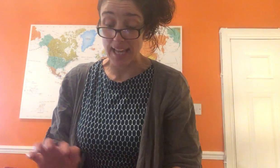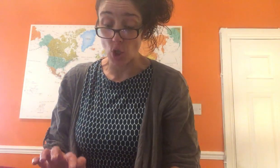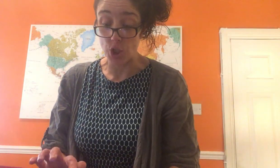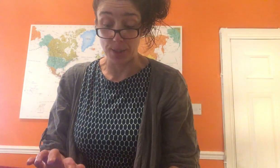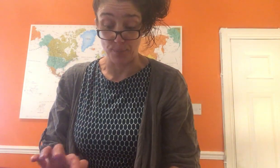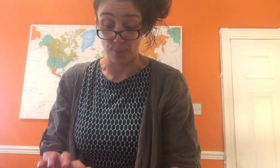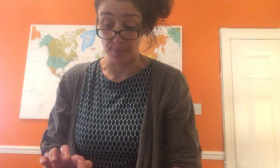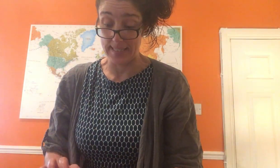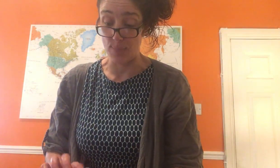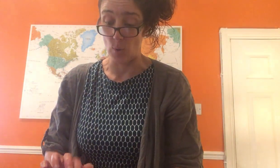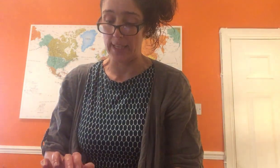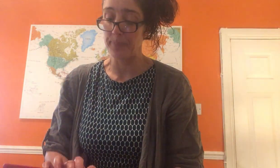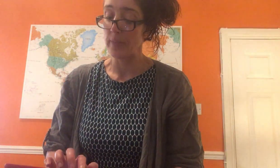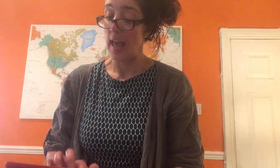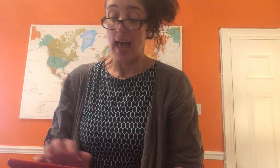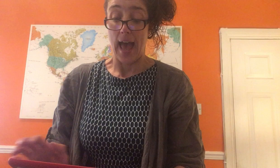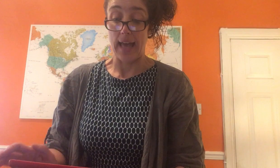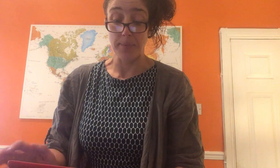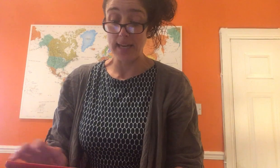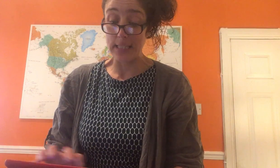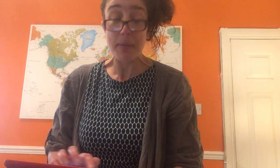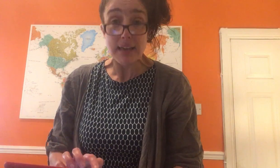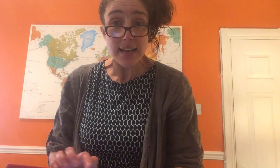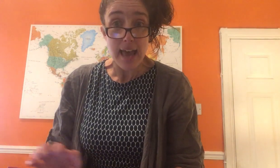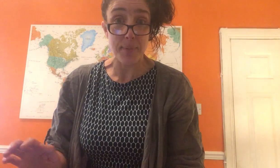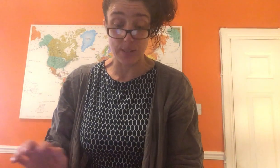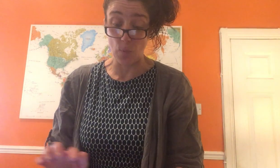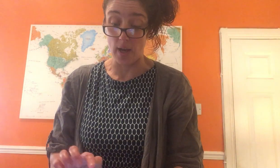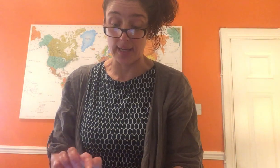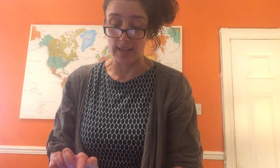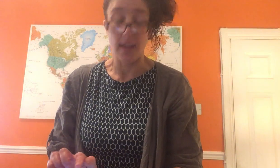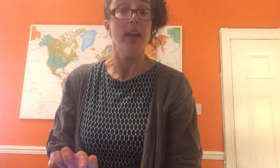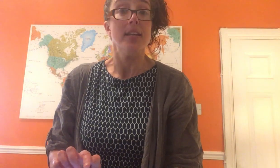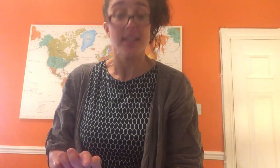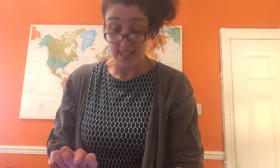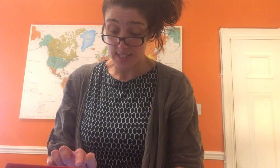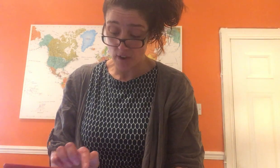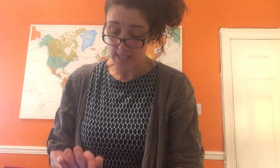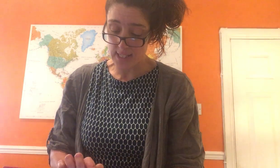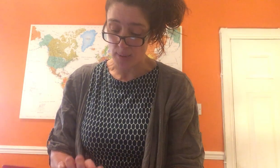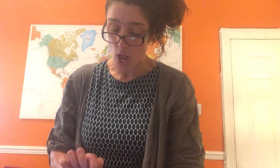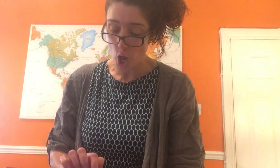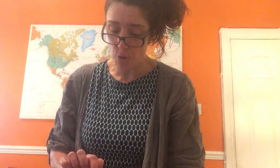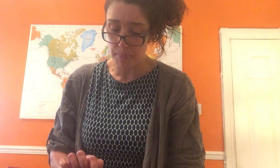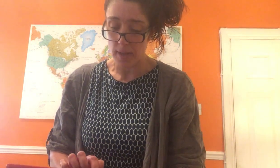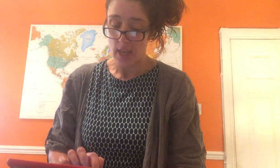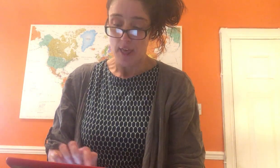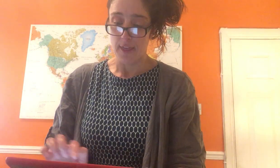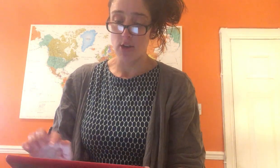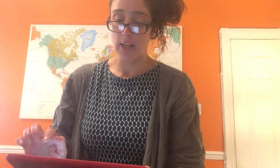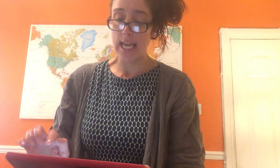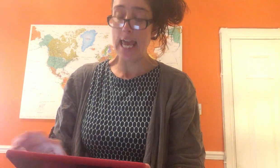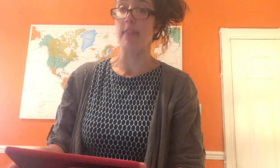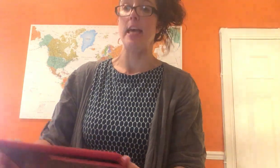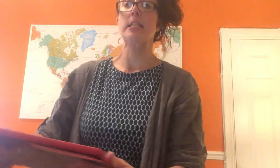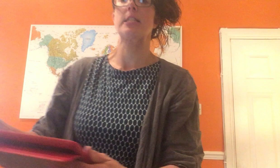technology problem this morning. And my speaker now isn't working to this device. So I hope that you can hear this.